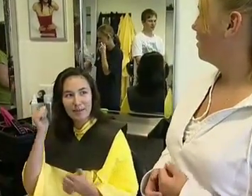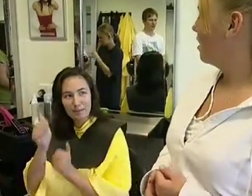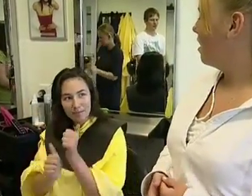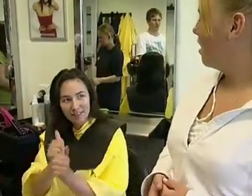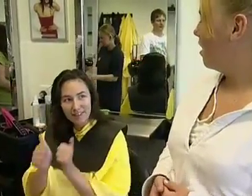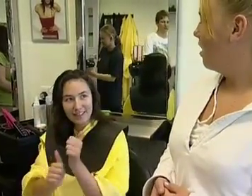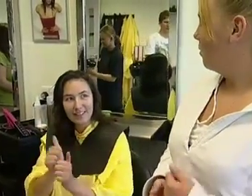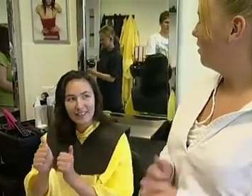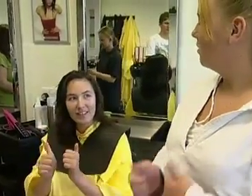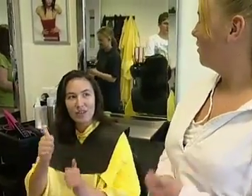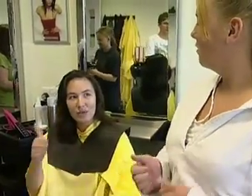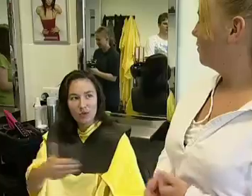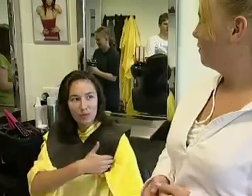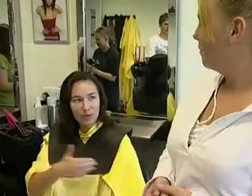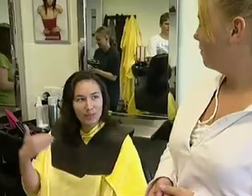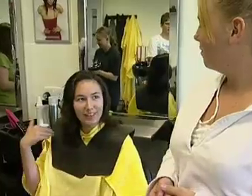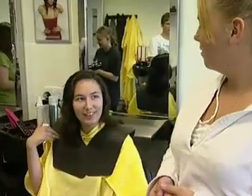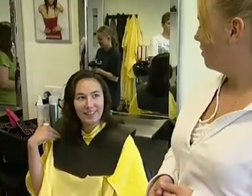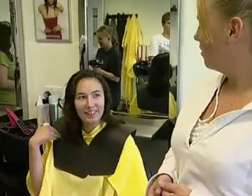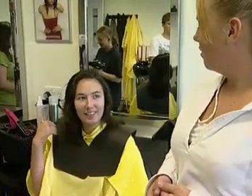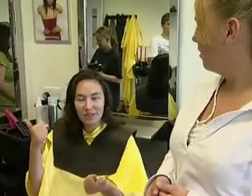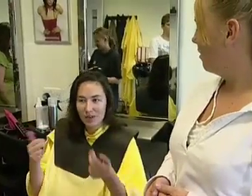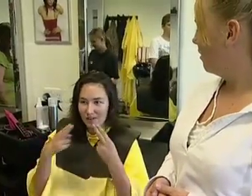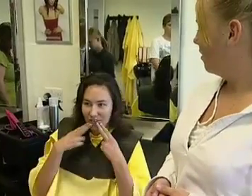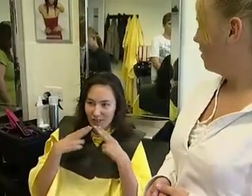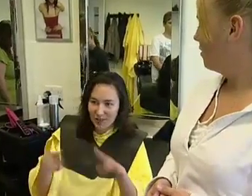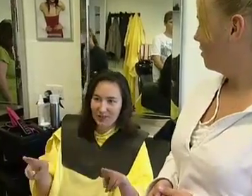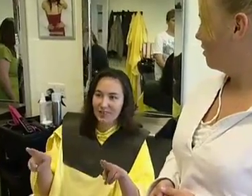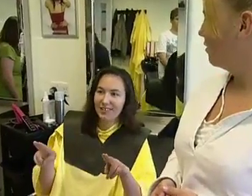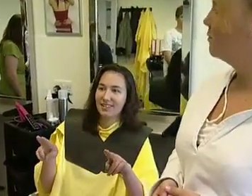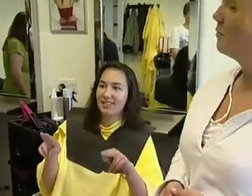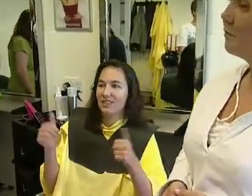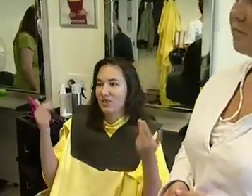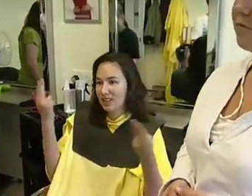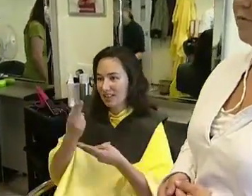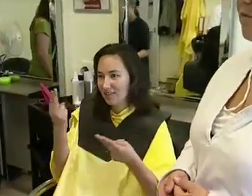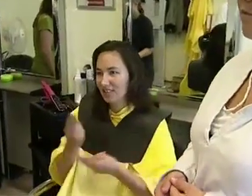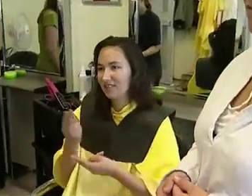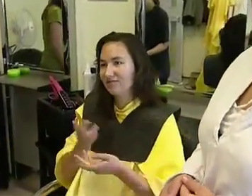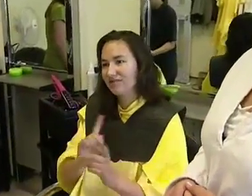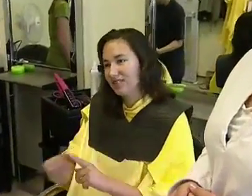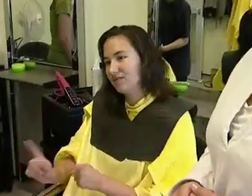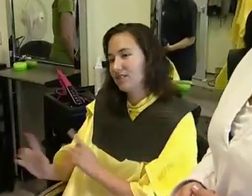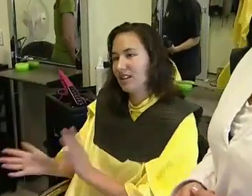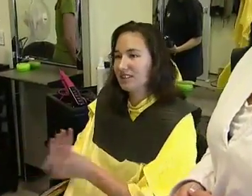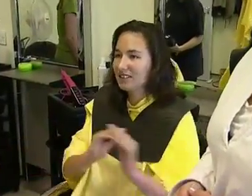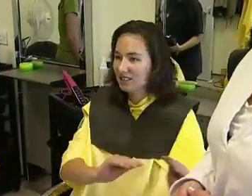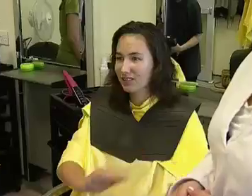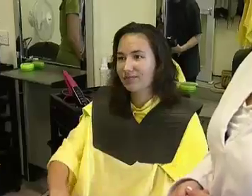Fantastic. Well done. Good morning. Good afternoon. Good afternoon. Good evening. Different things like that.